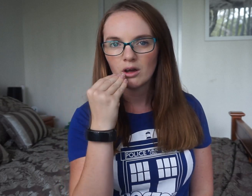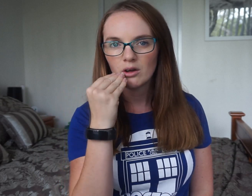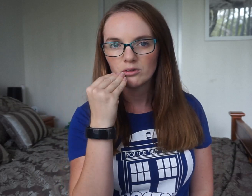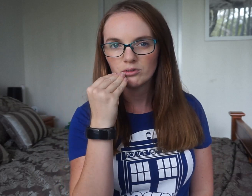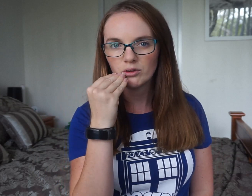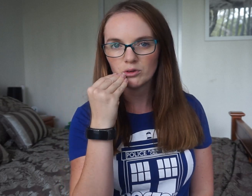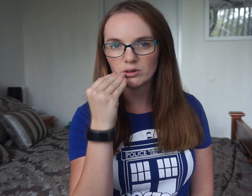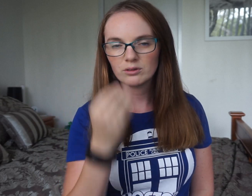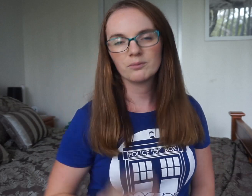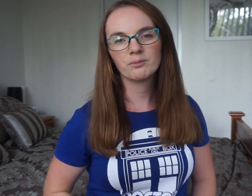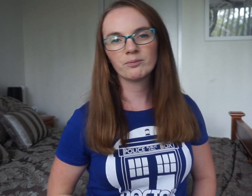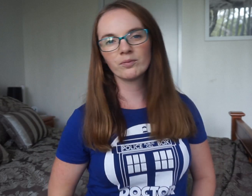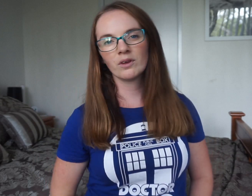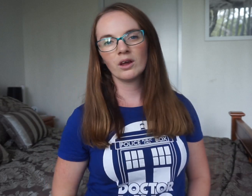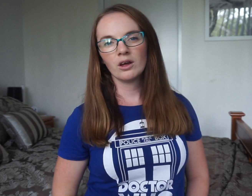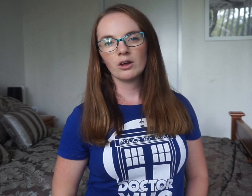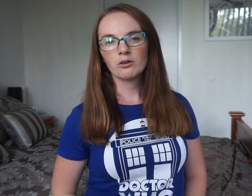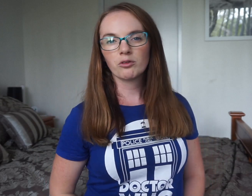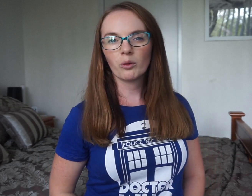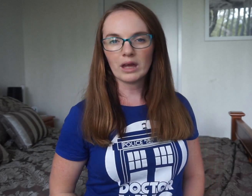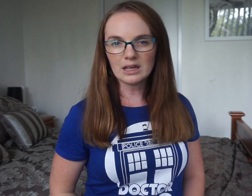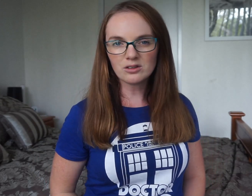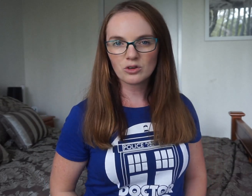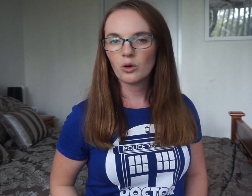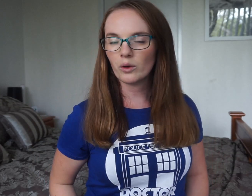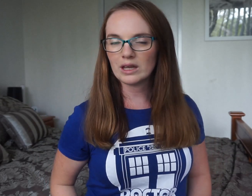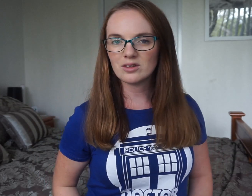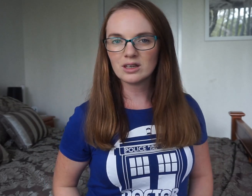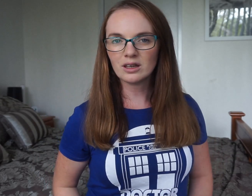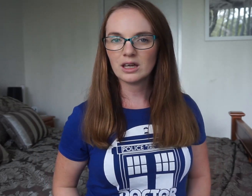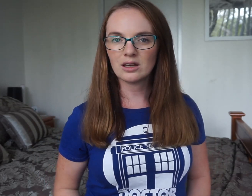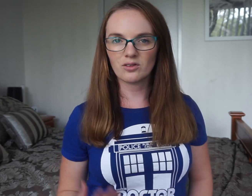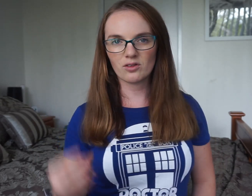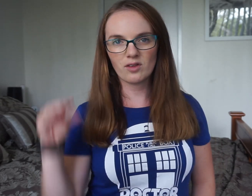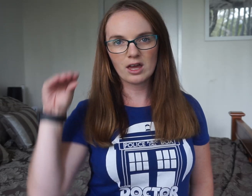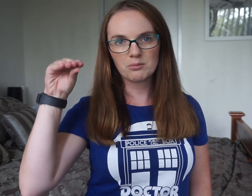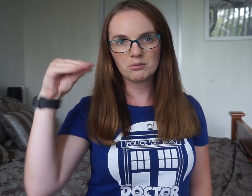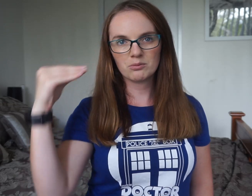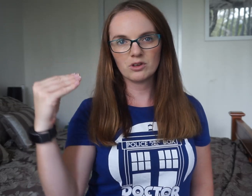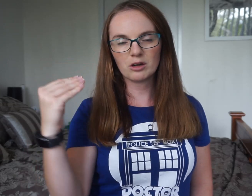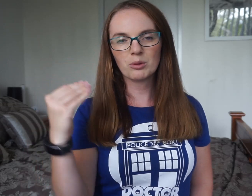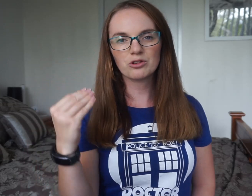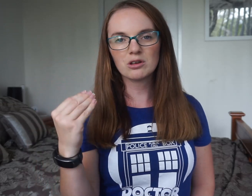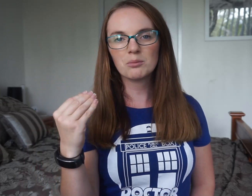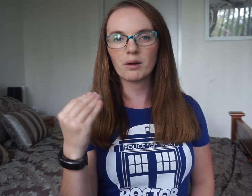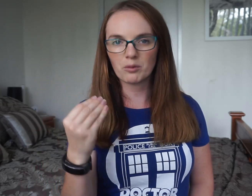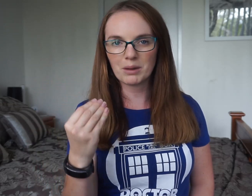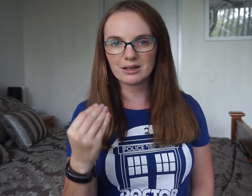Food. For eat or eating it is the same duck motion but repeated.